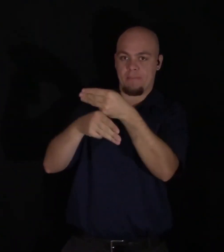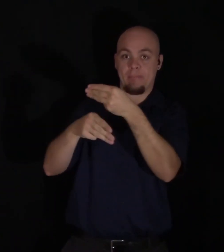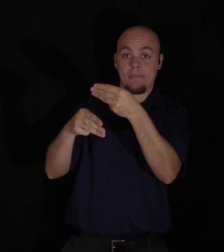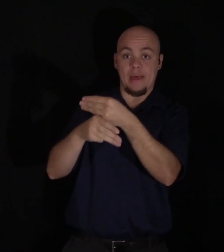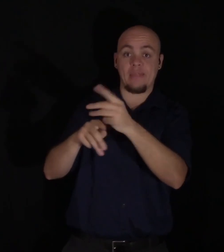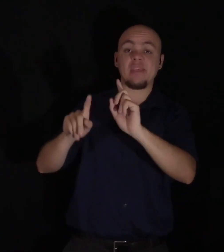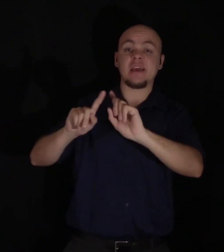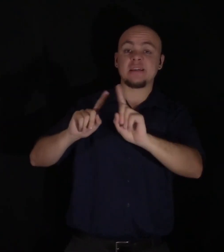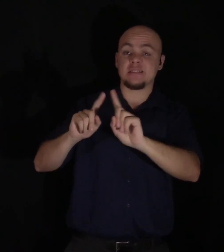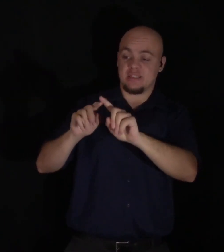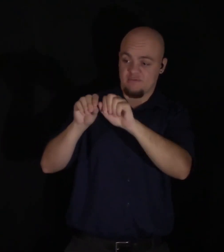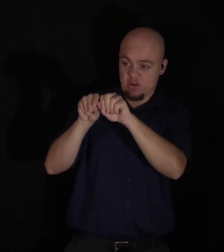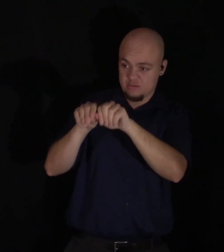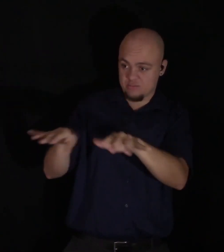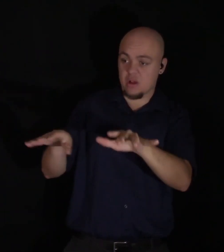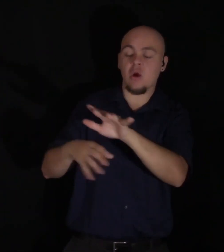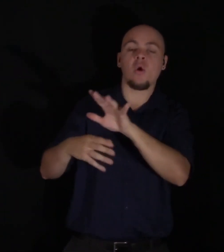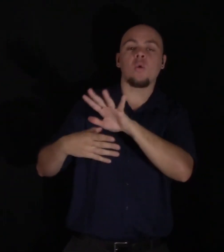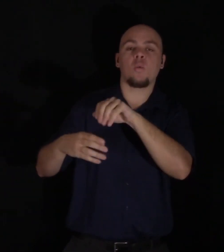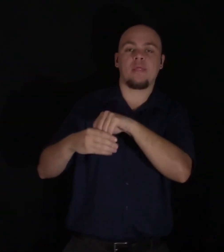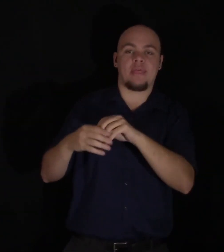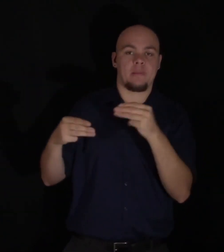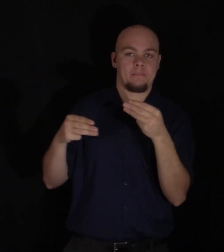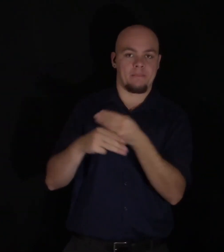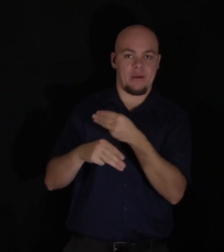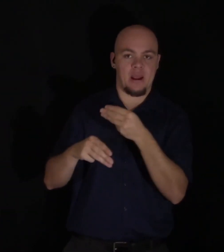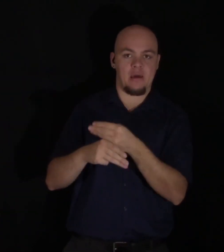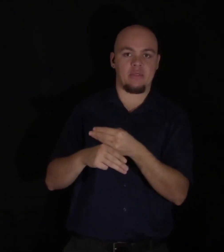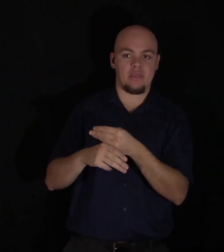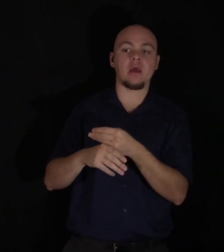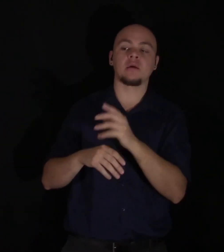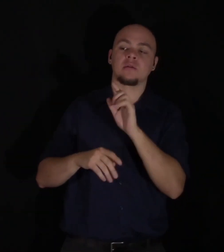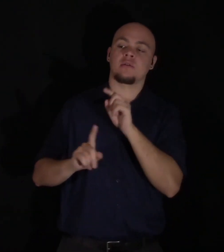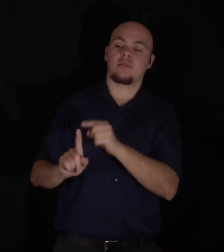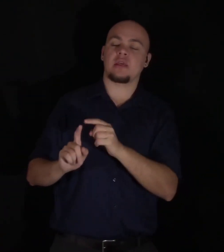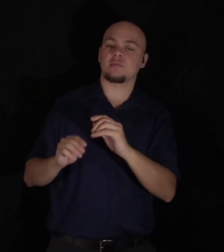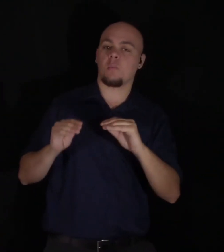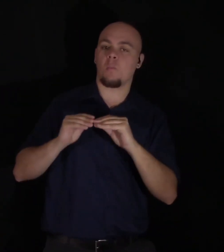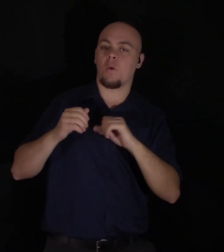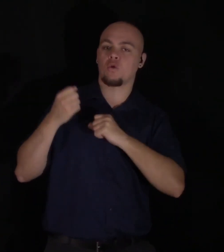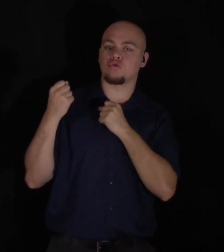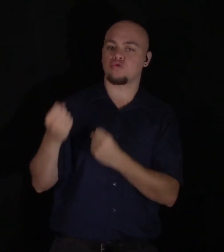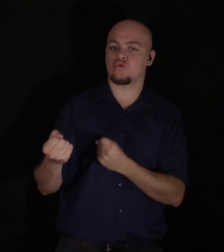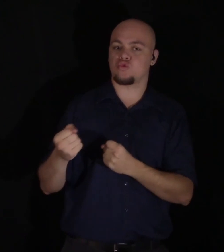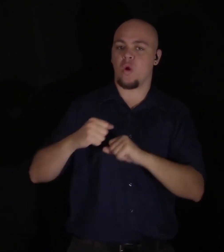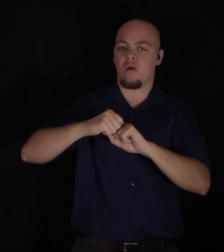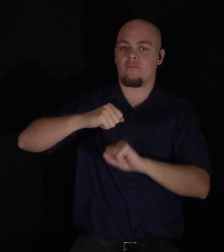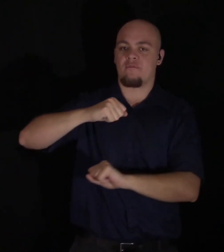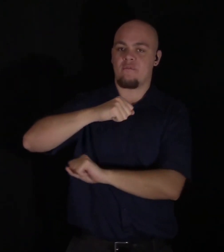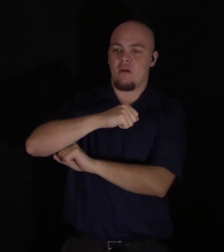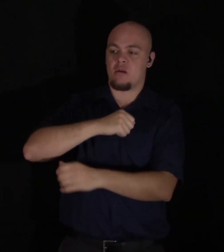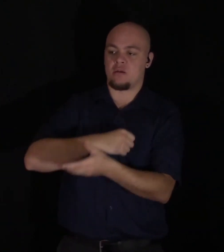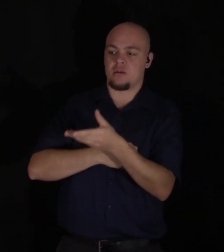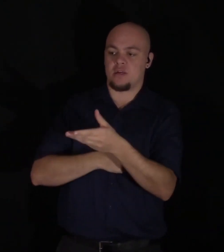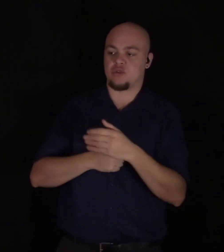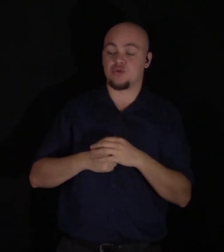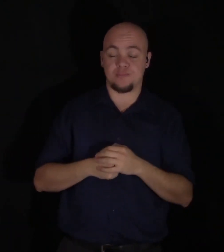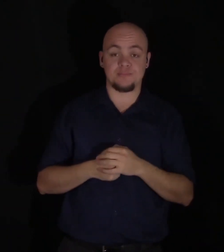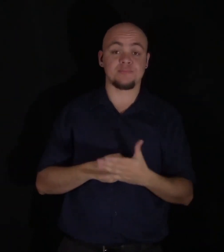appertaining to that science as being built upon secure foundations, and so worthy of my consideration.